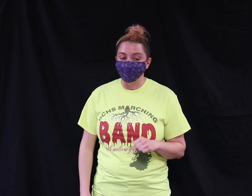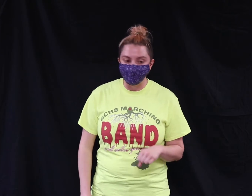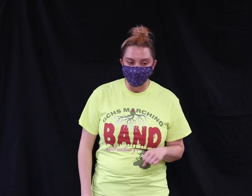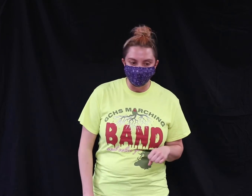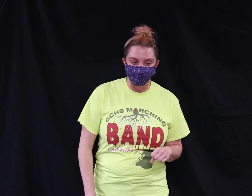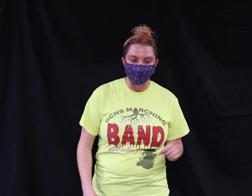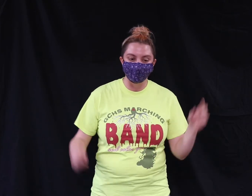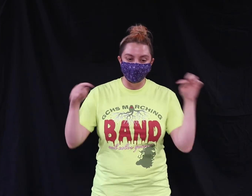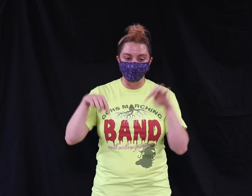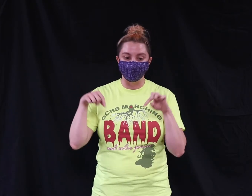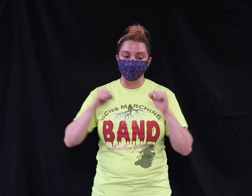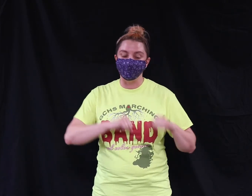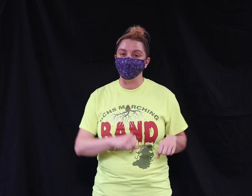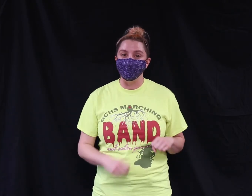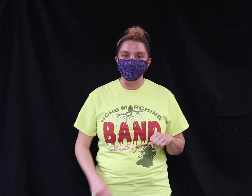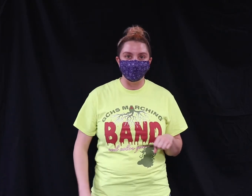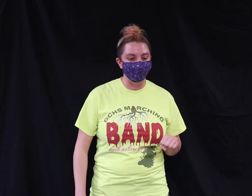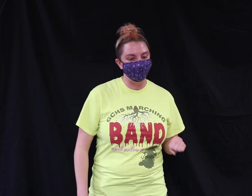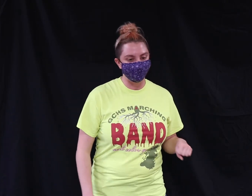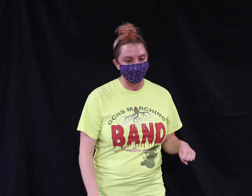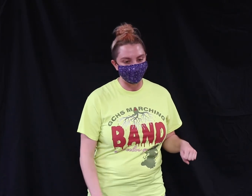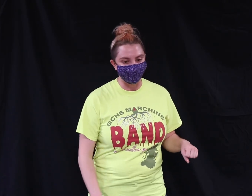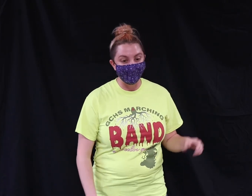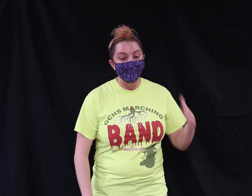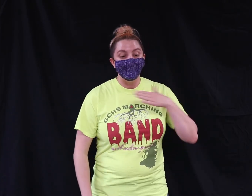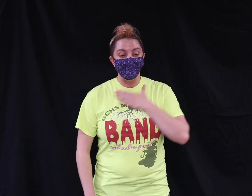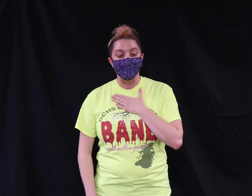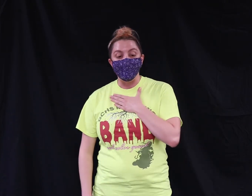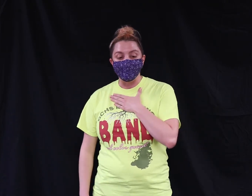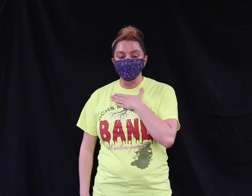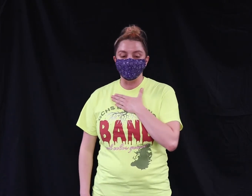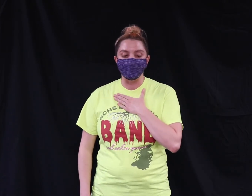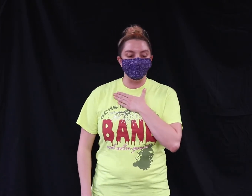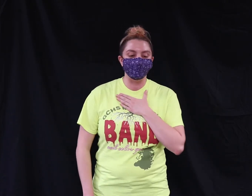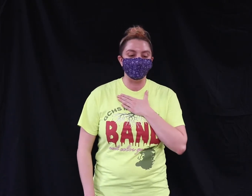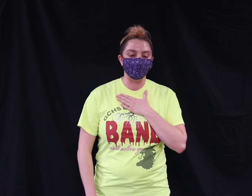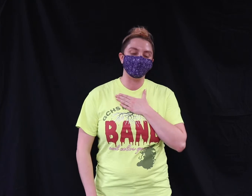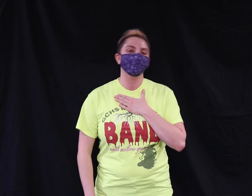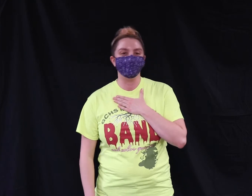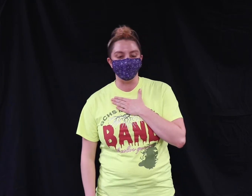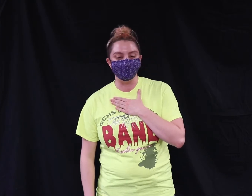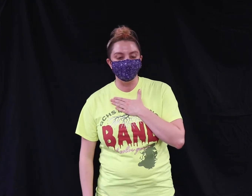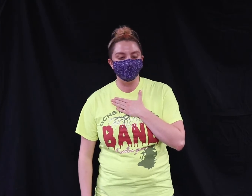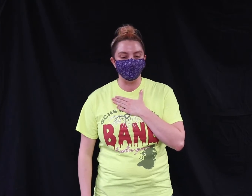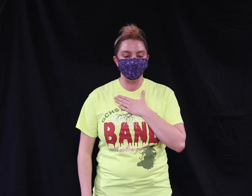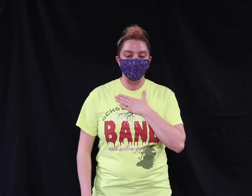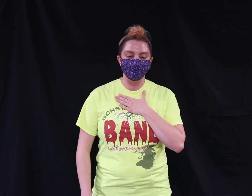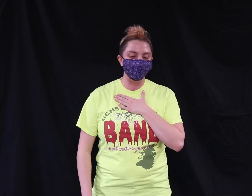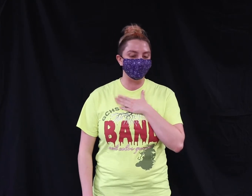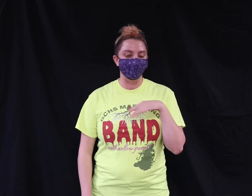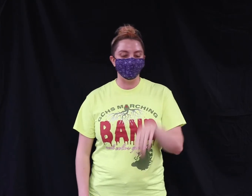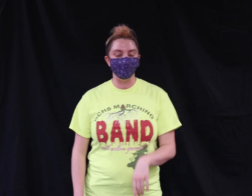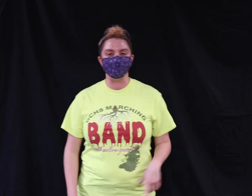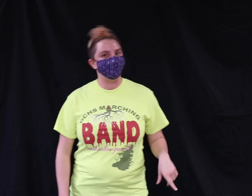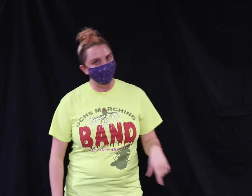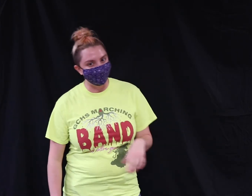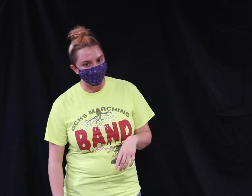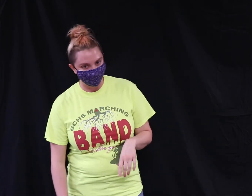registered, click the link below to get started. I will be updating the leaderboard, so stop into the library and check it out.